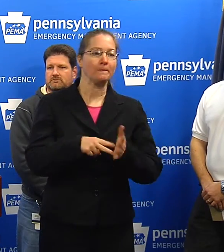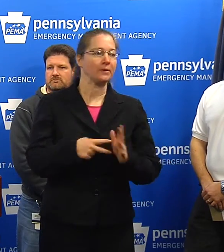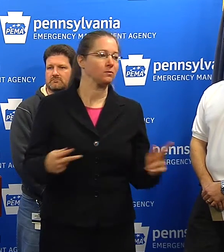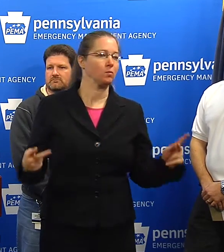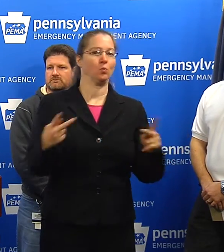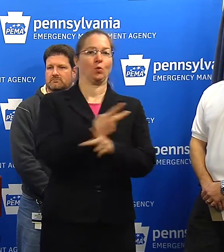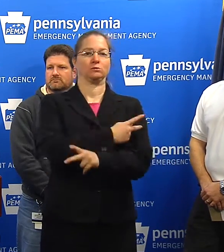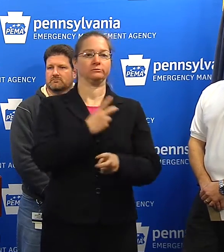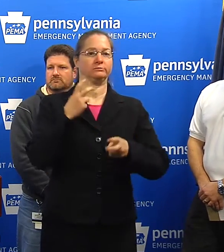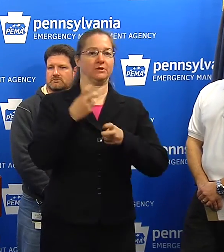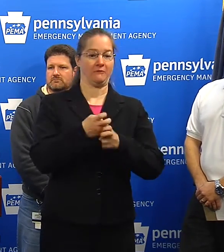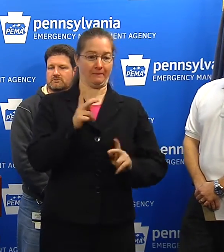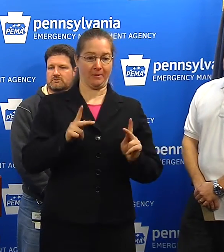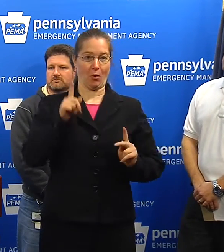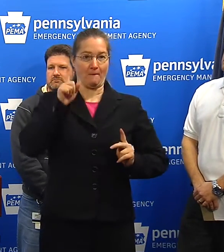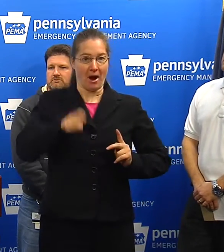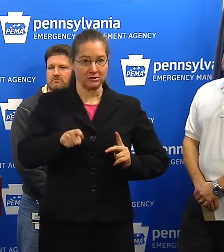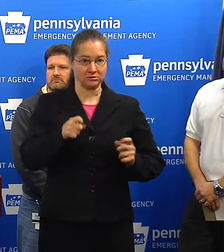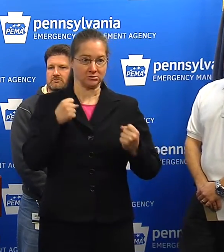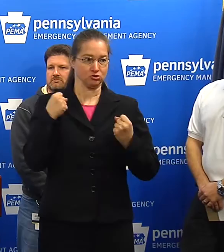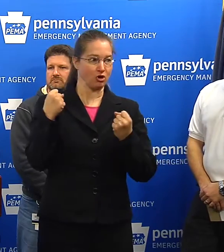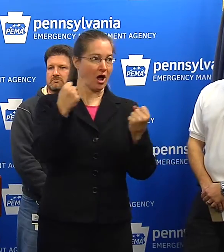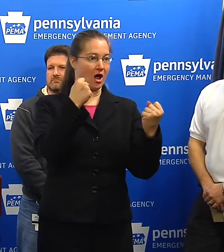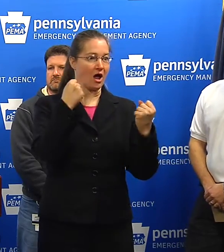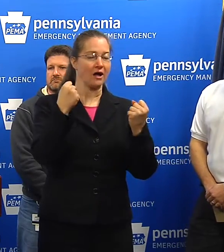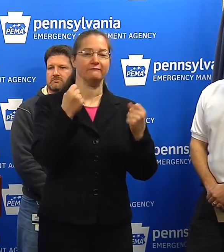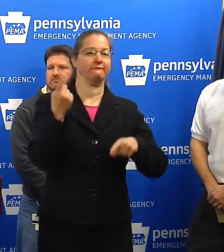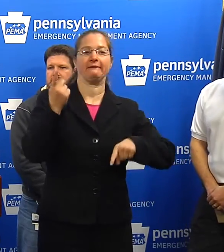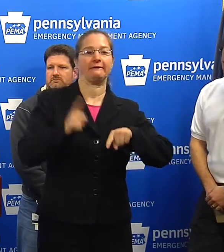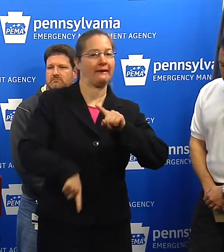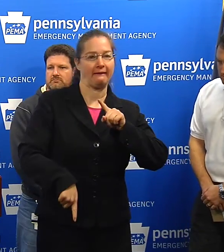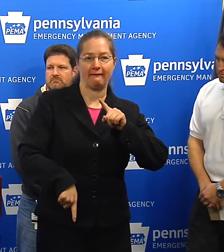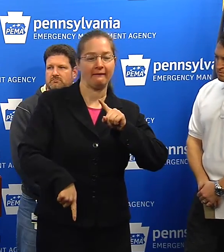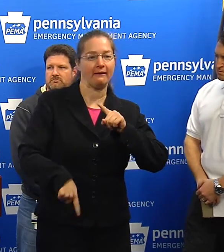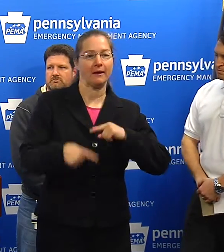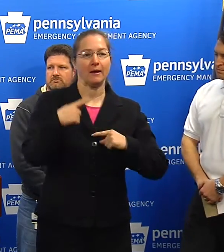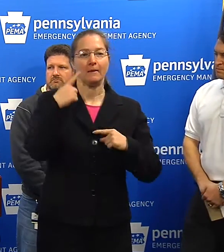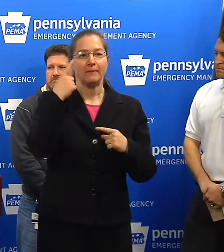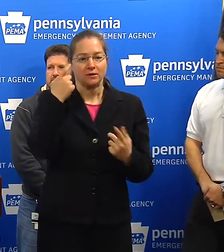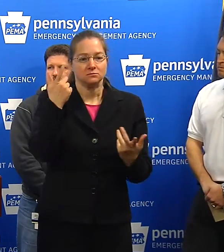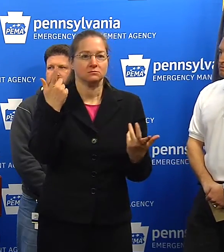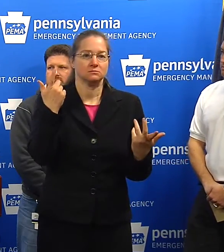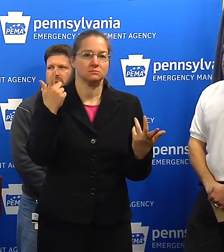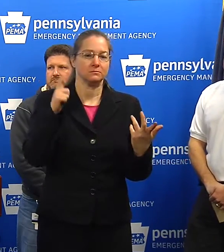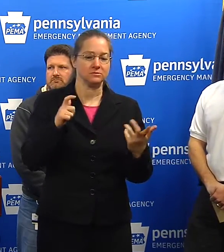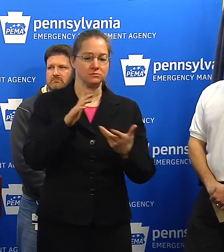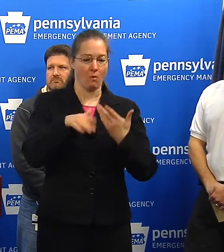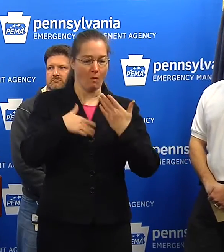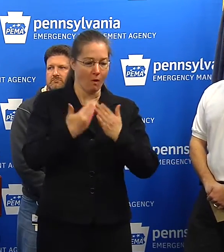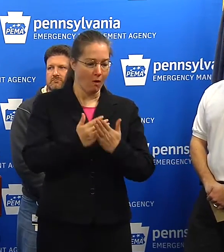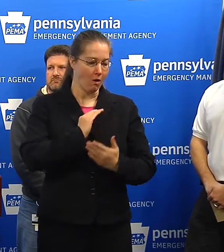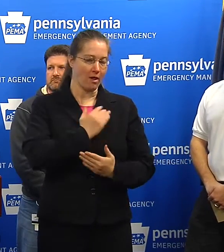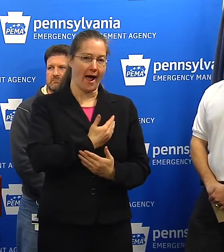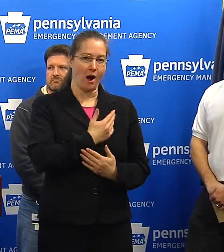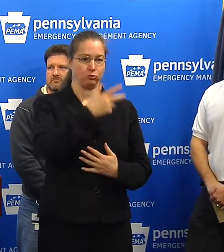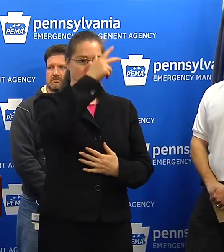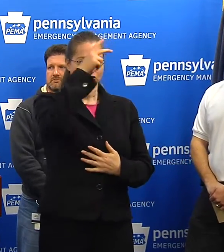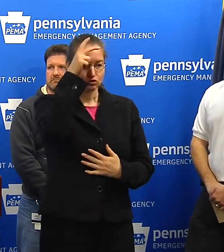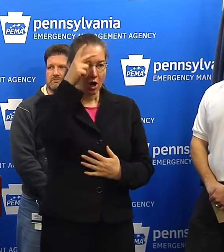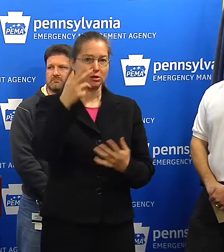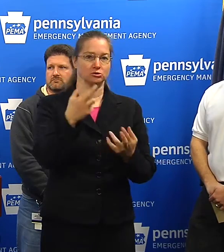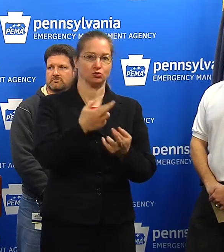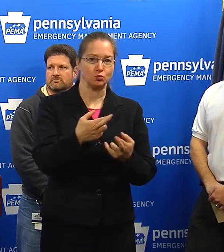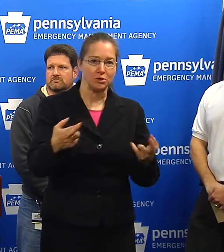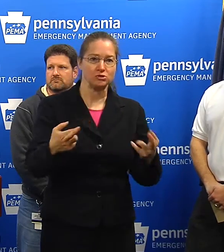more difficult for people who need to move around, to move around, because we're going to have to redeploy all the resources we are now using to try to